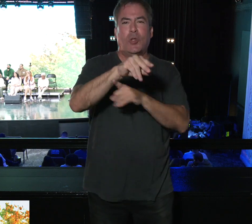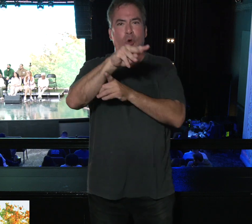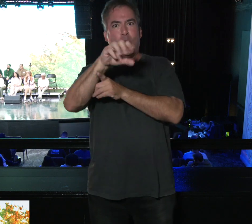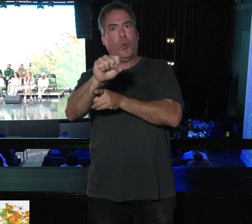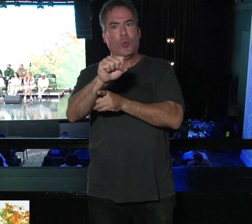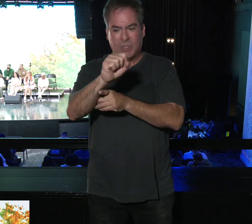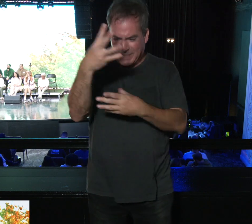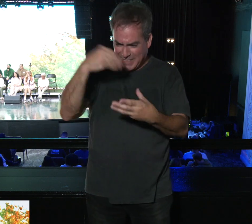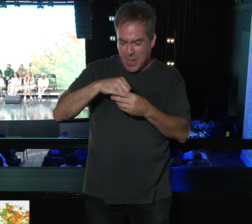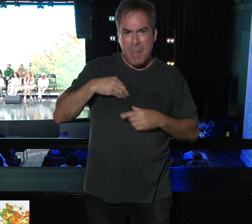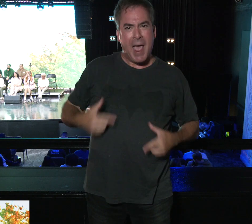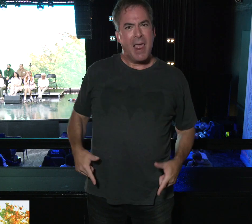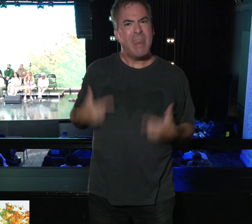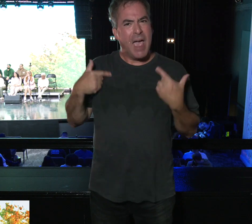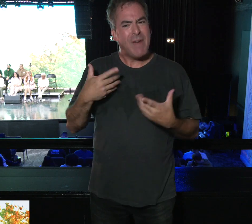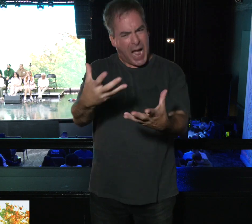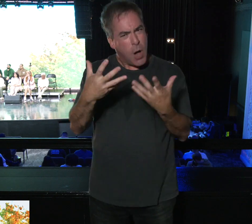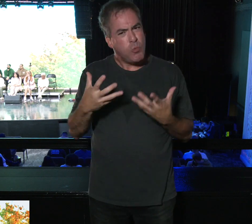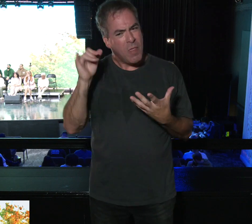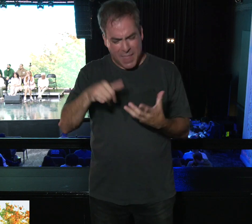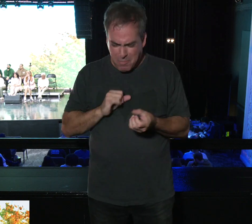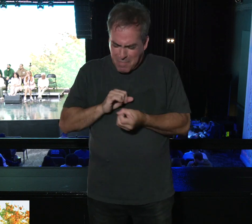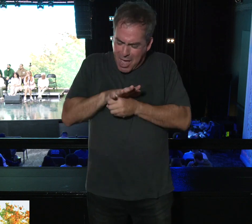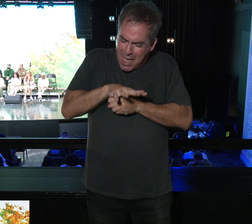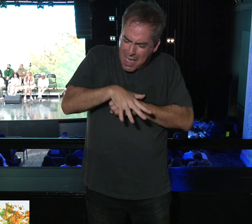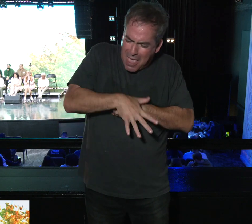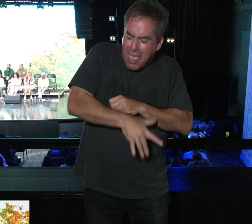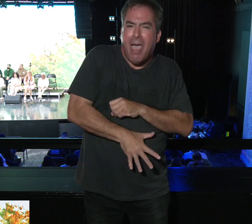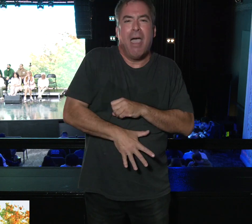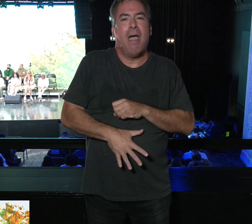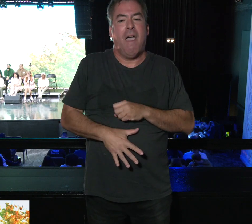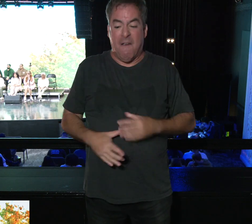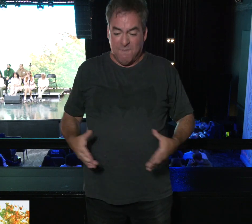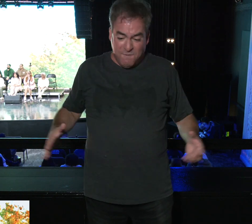that's coming in my life. I want to be filled and spilled.